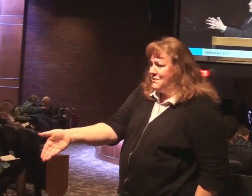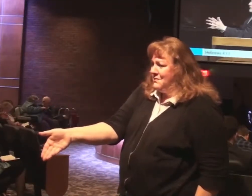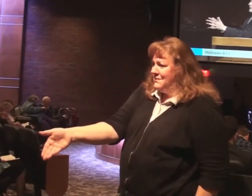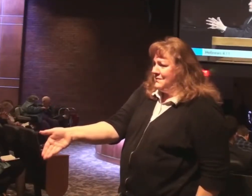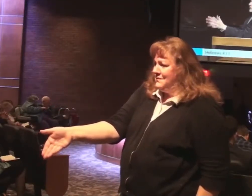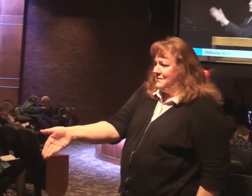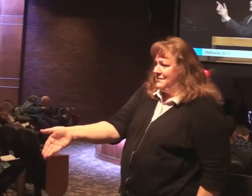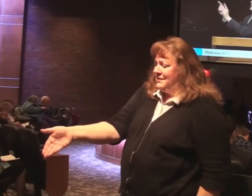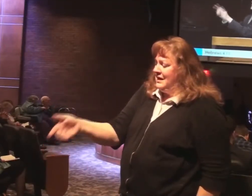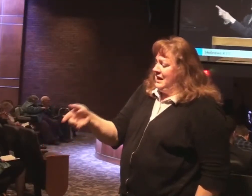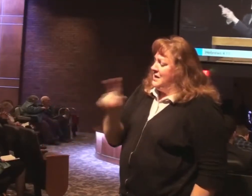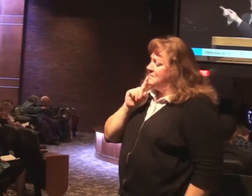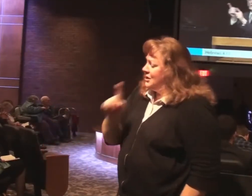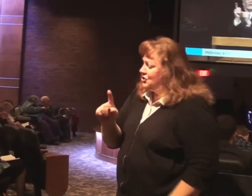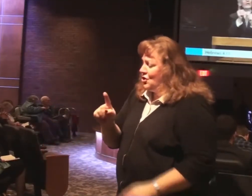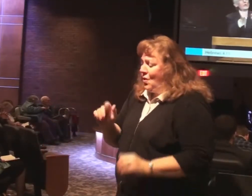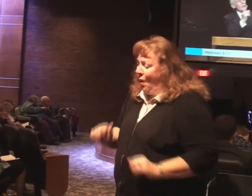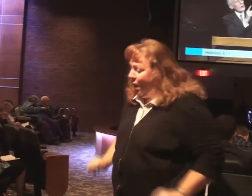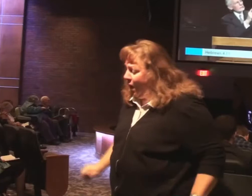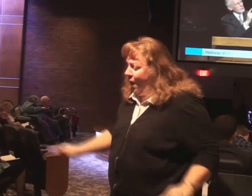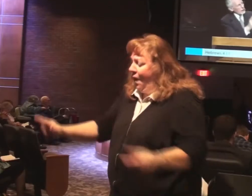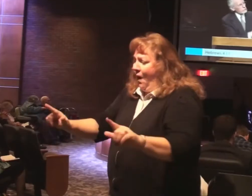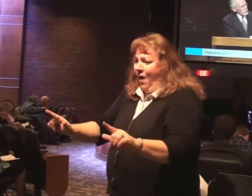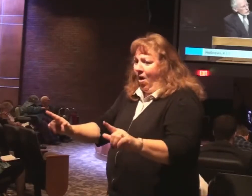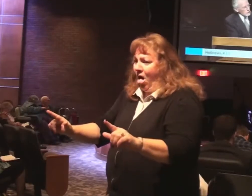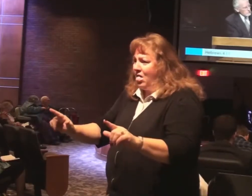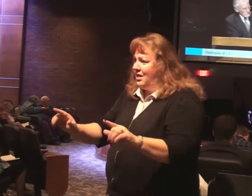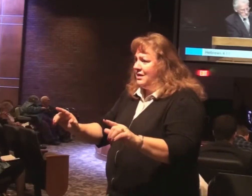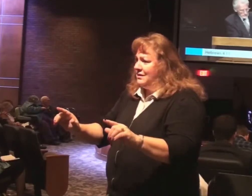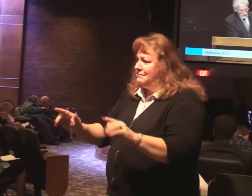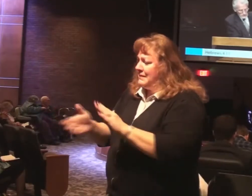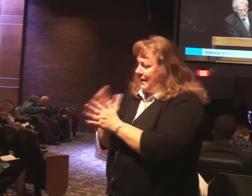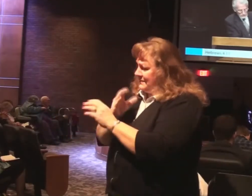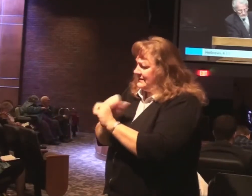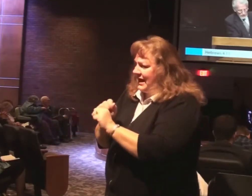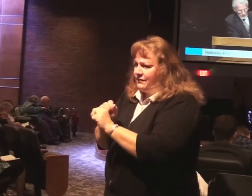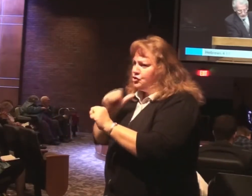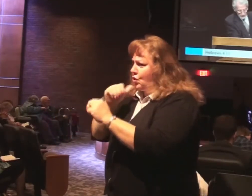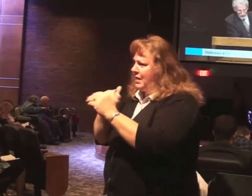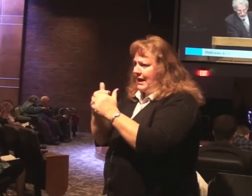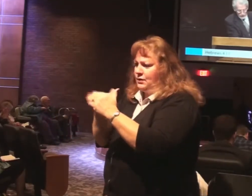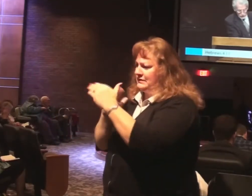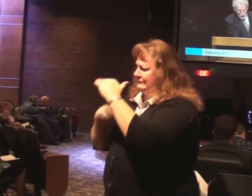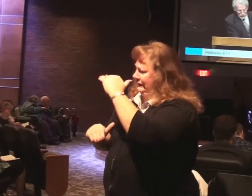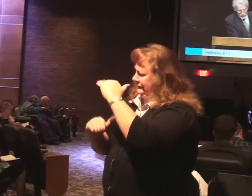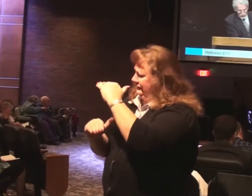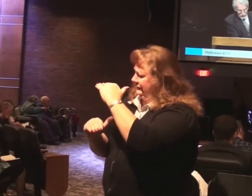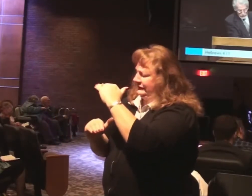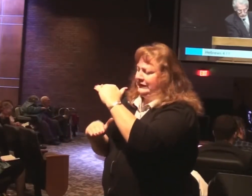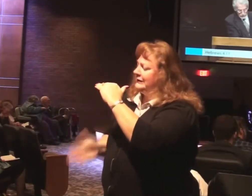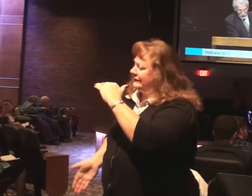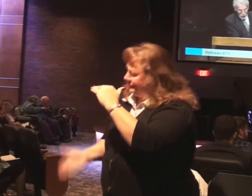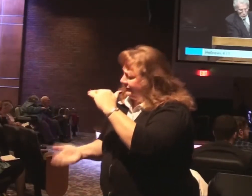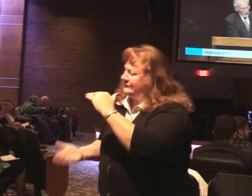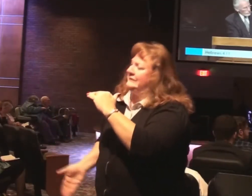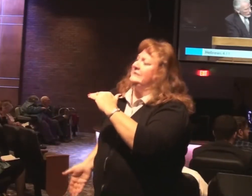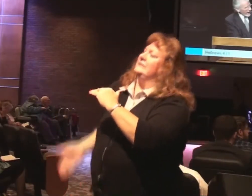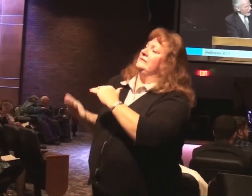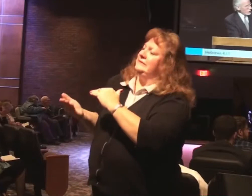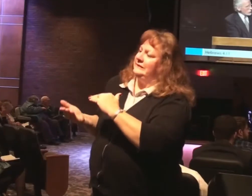Be sure there's none among you who have stopped short of God's grace. Who have failed